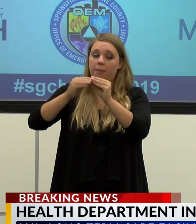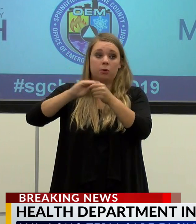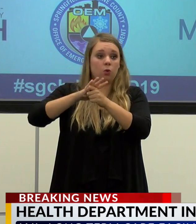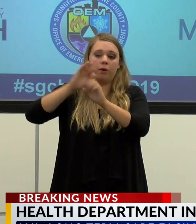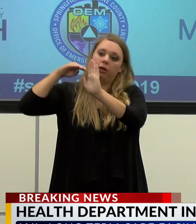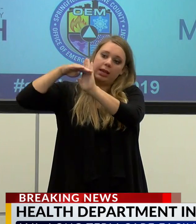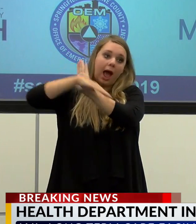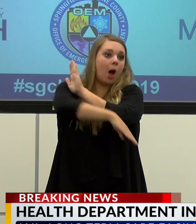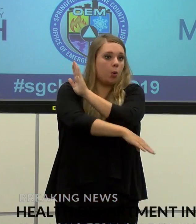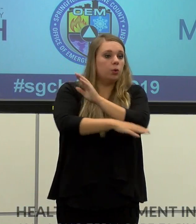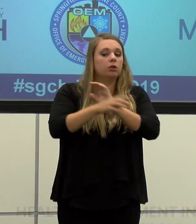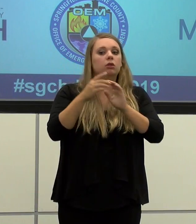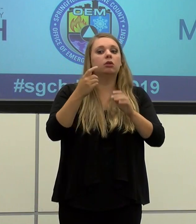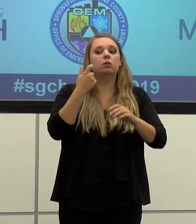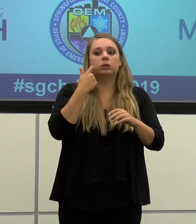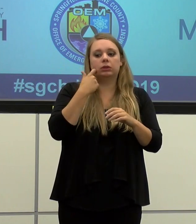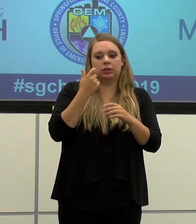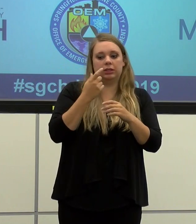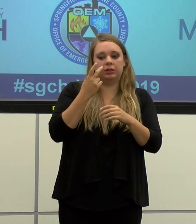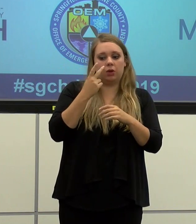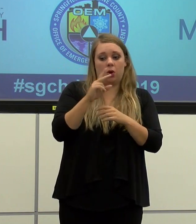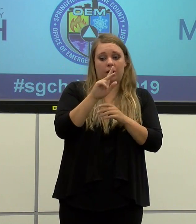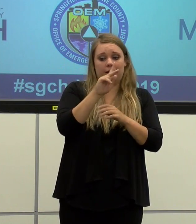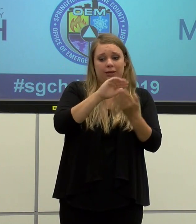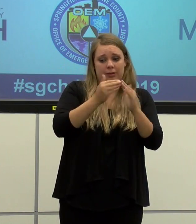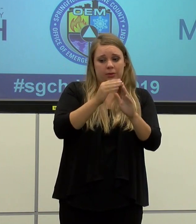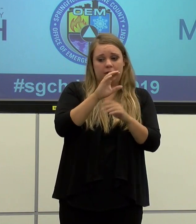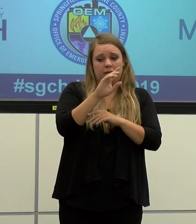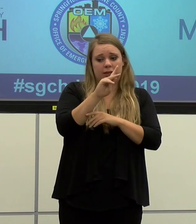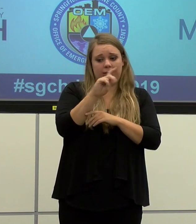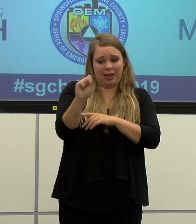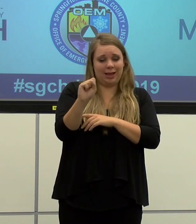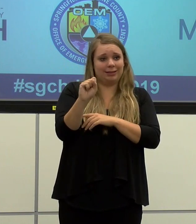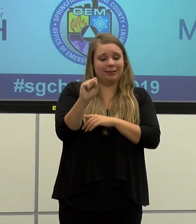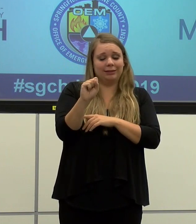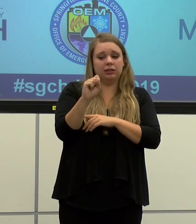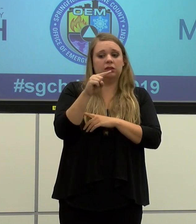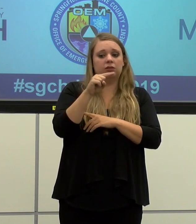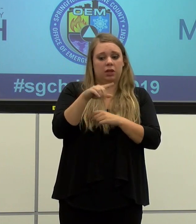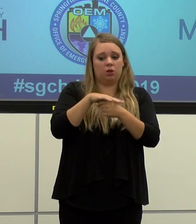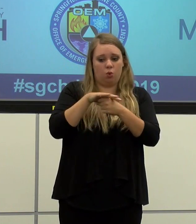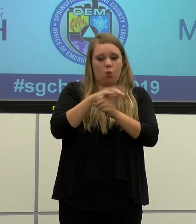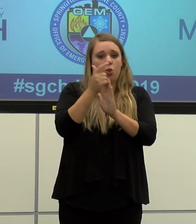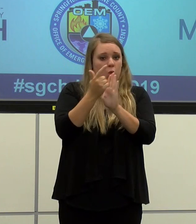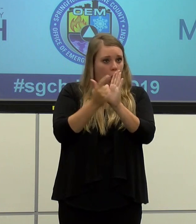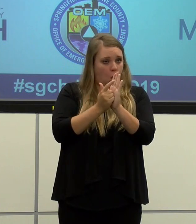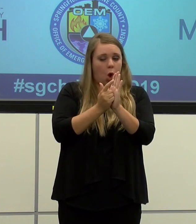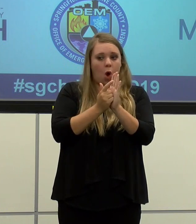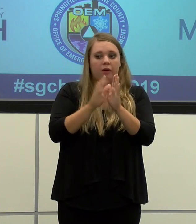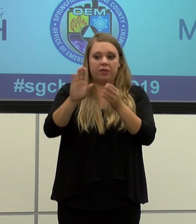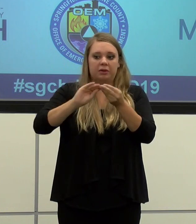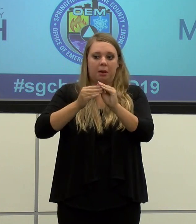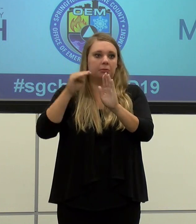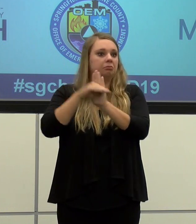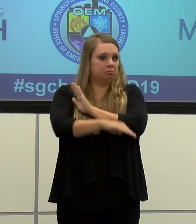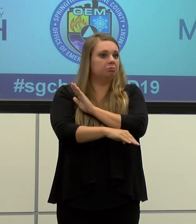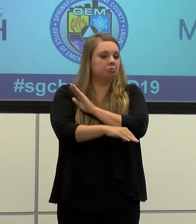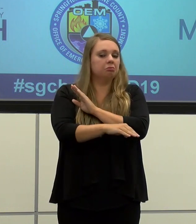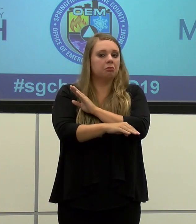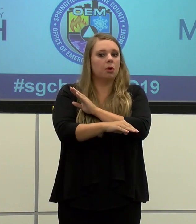shows communities in Kansas with local mandates and it continues to bear out that this is a